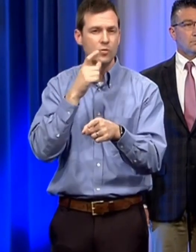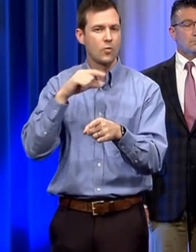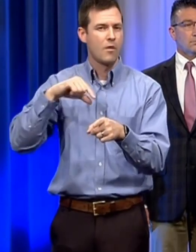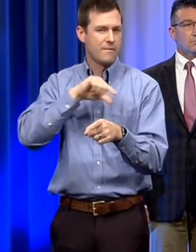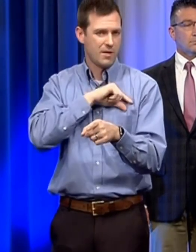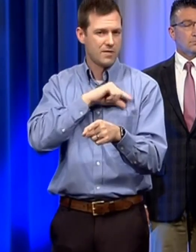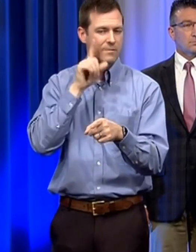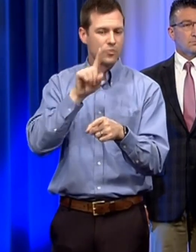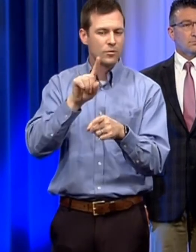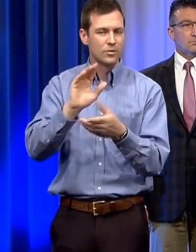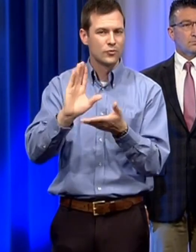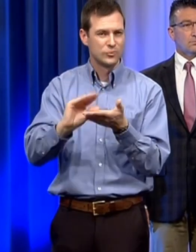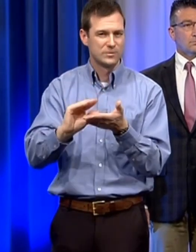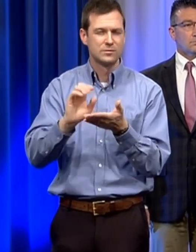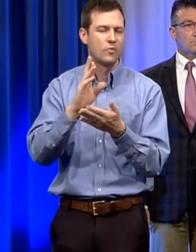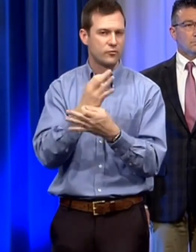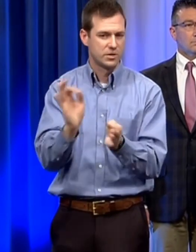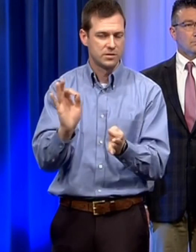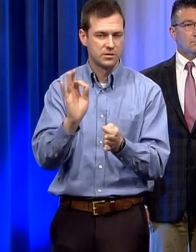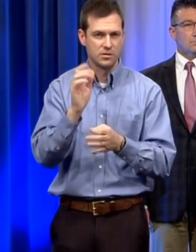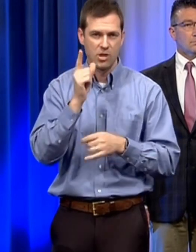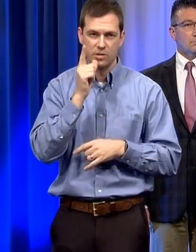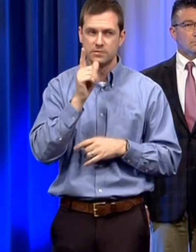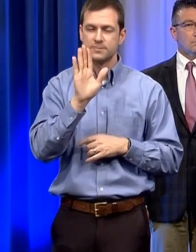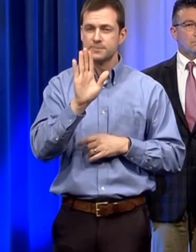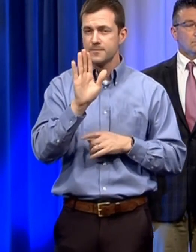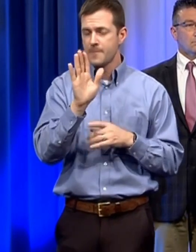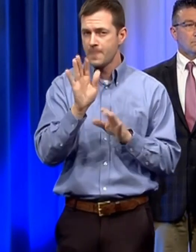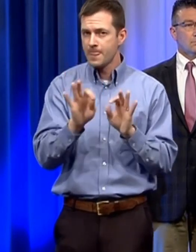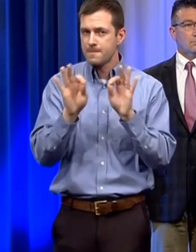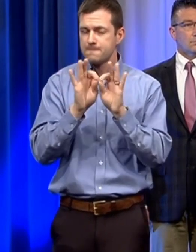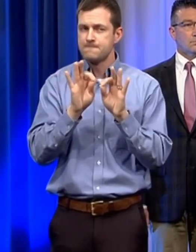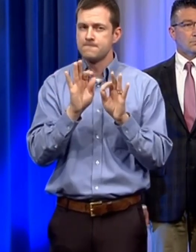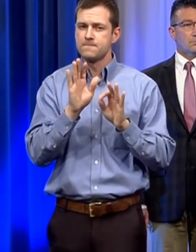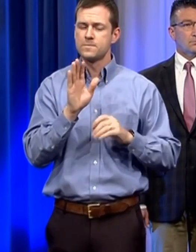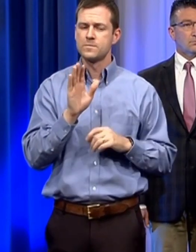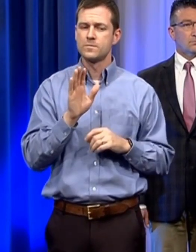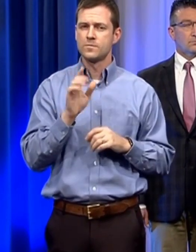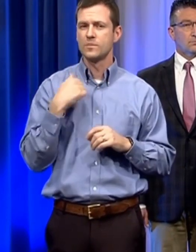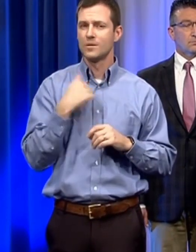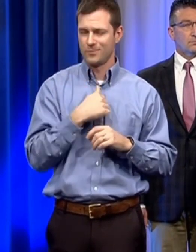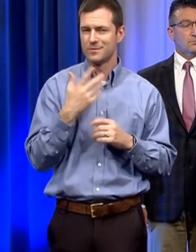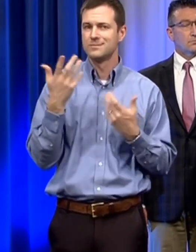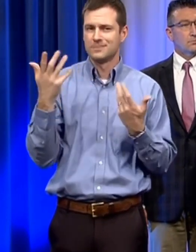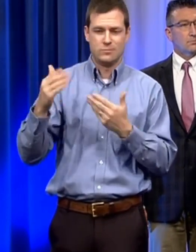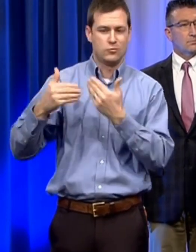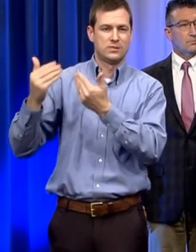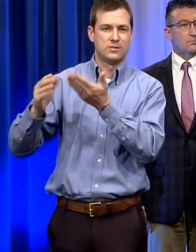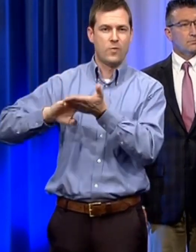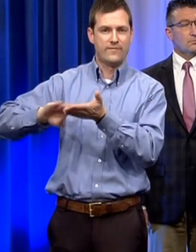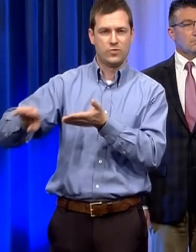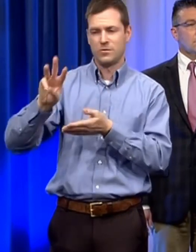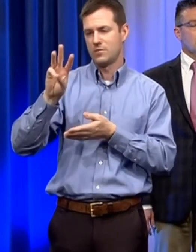lunches we are working with districts now on that i want to emphasize we we have the waiver in process